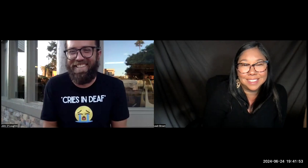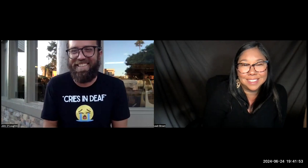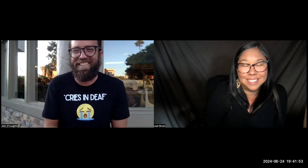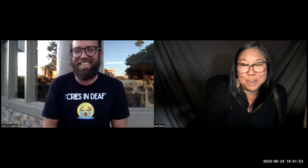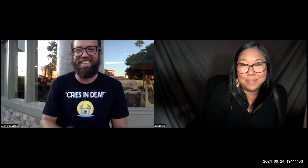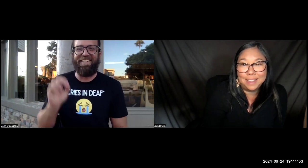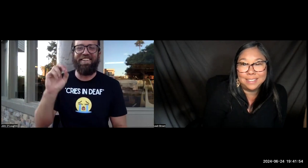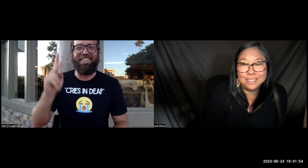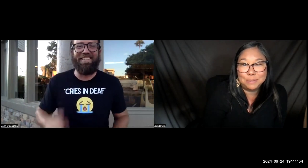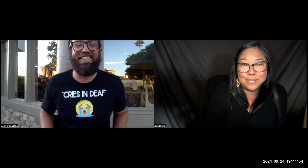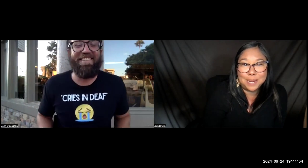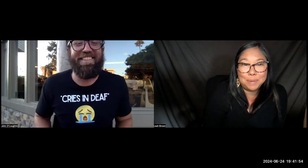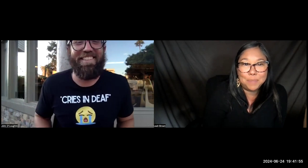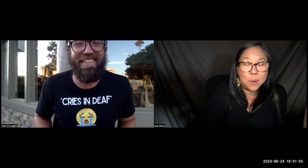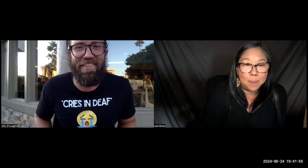Sorry about that. Someone's talking to me. Okay.